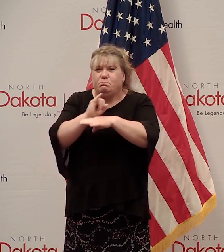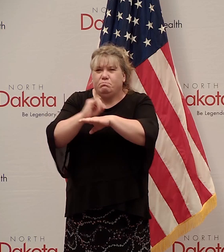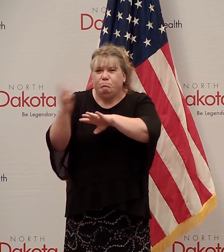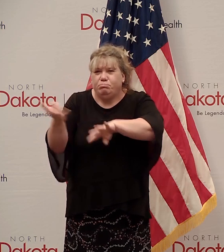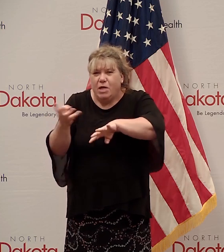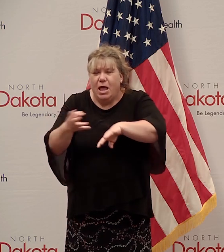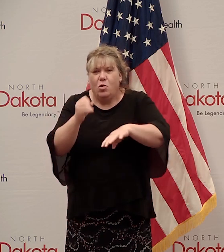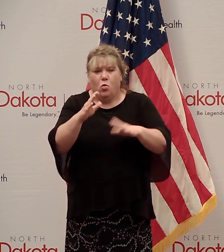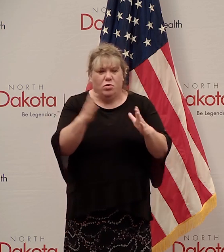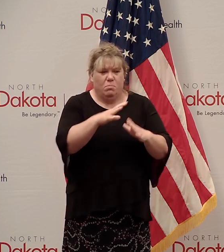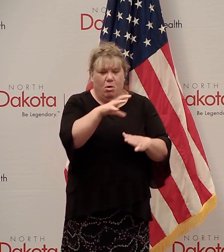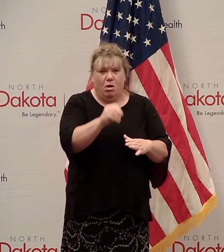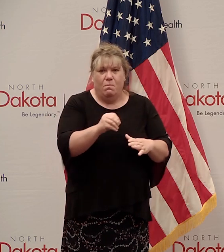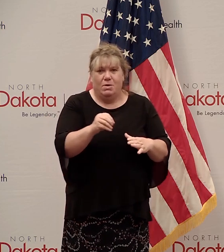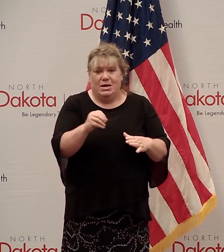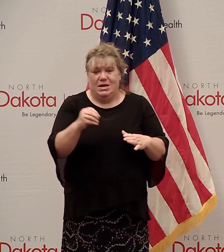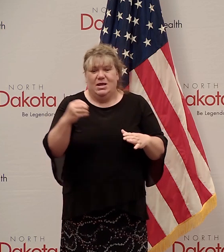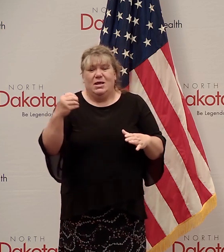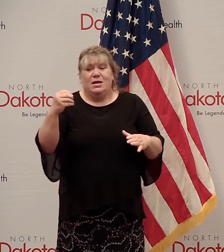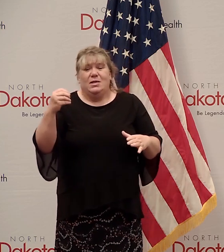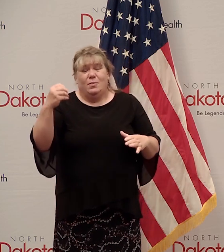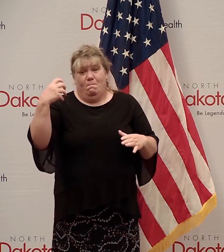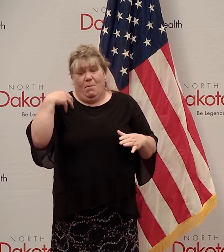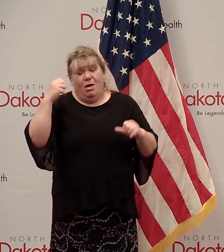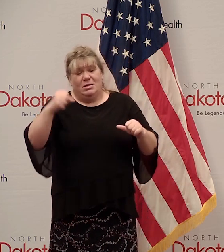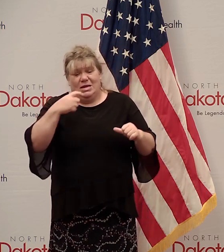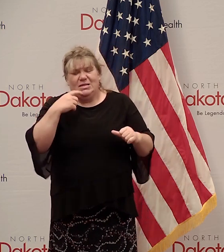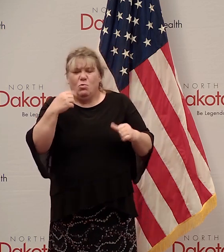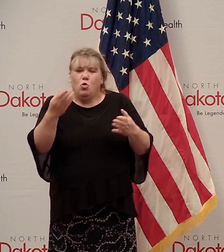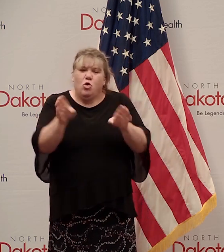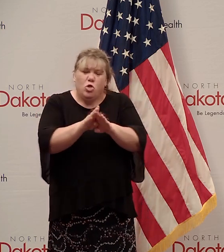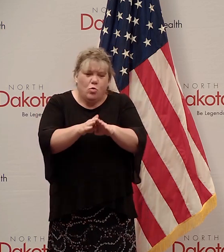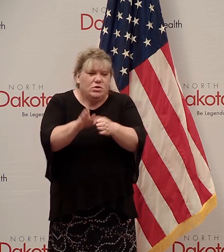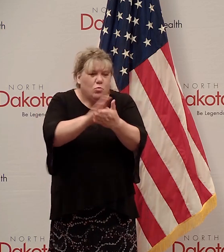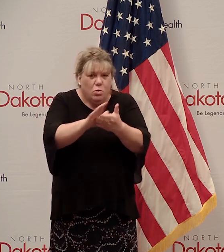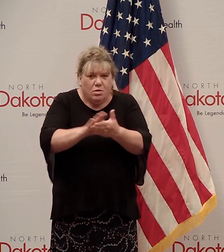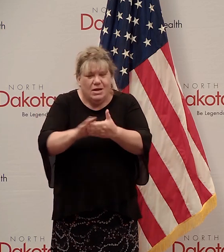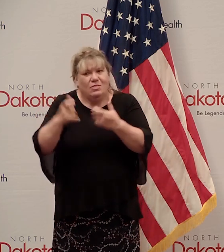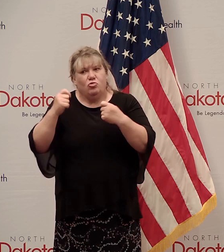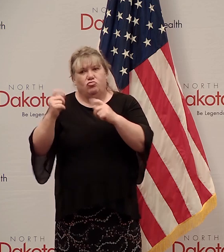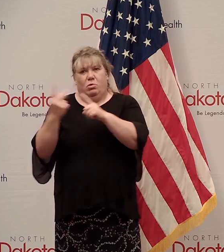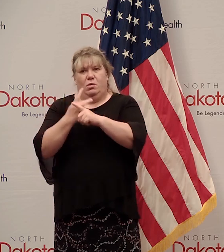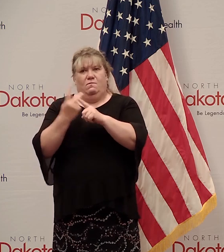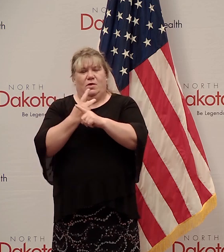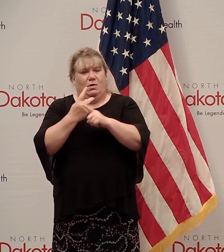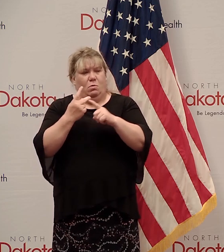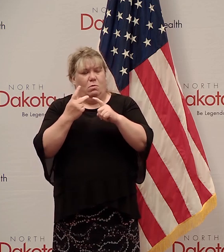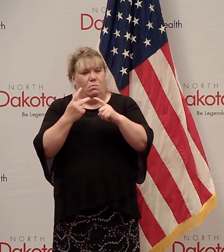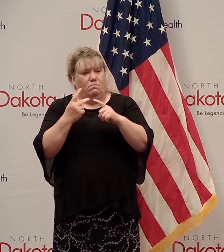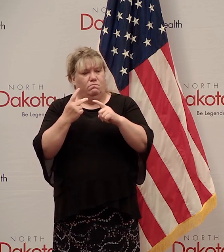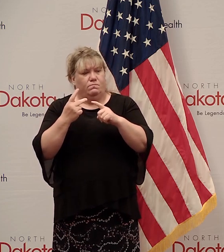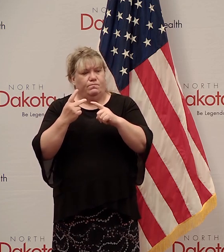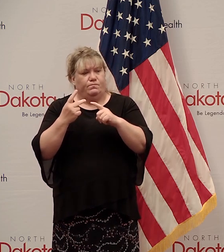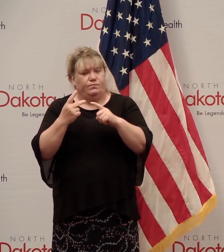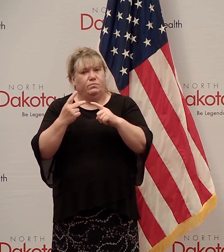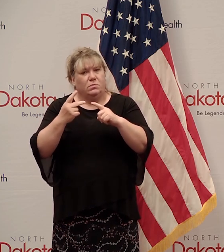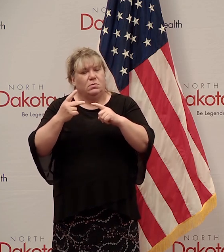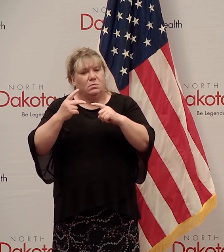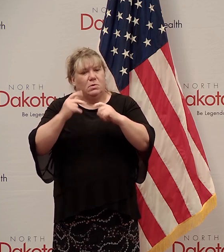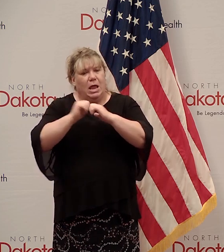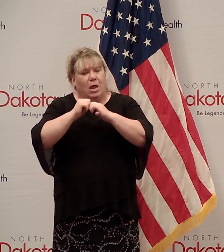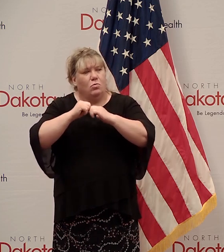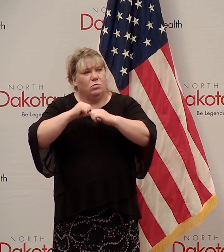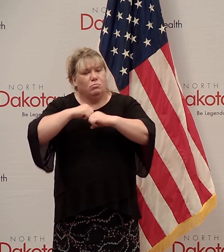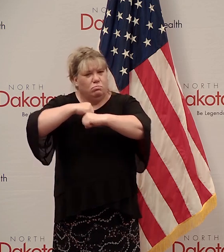saying, hey, let's close the place. Let's clean it. Let's do what we have to do, because they're they're trying to figure out that for the for the long term.